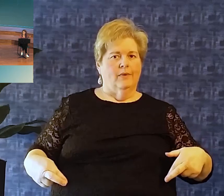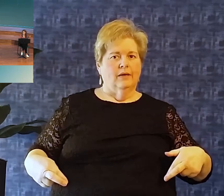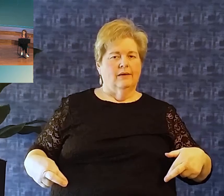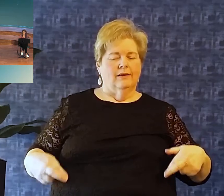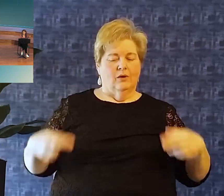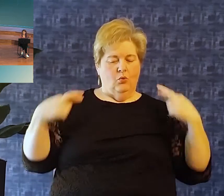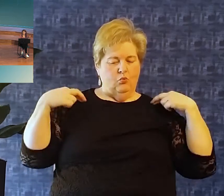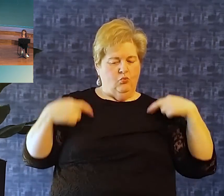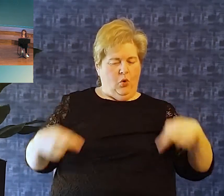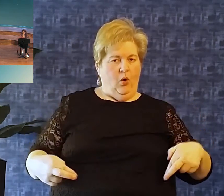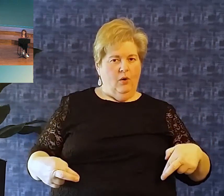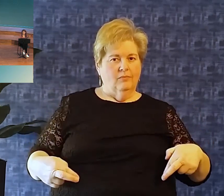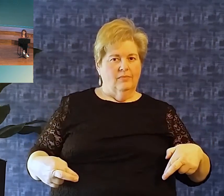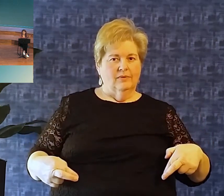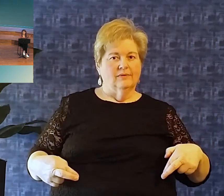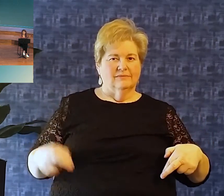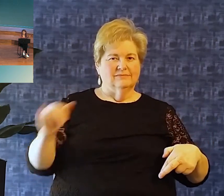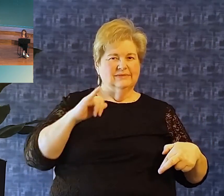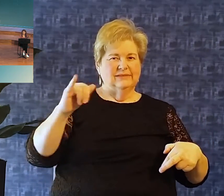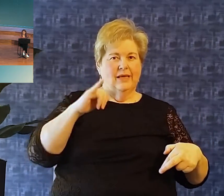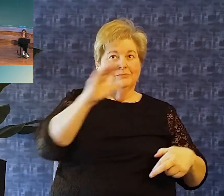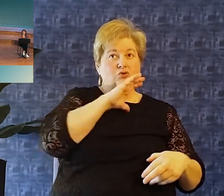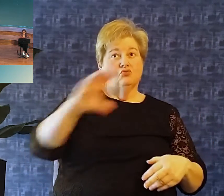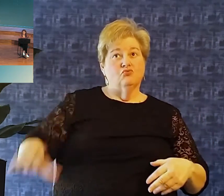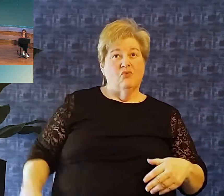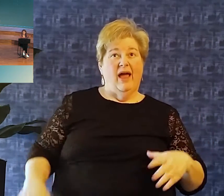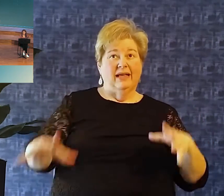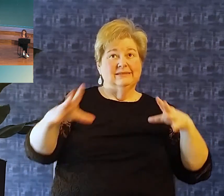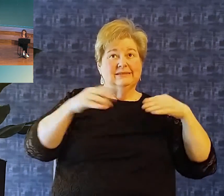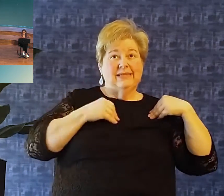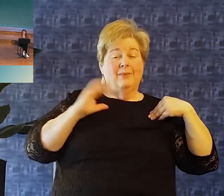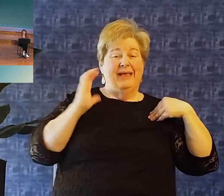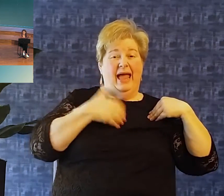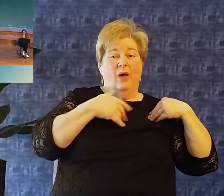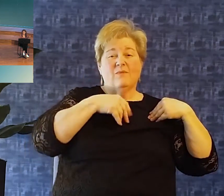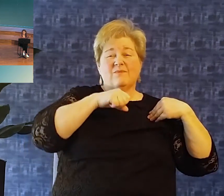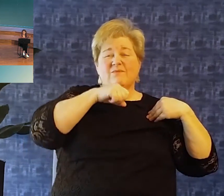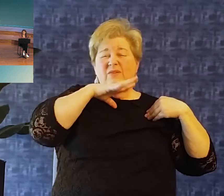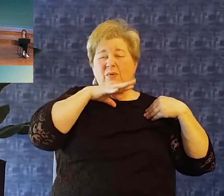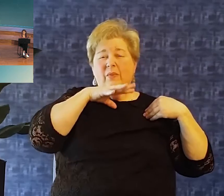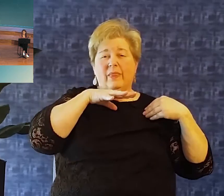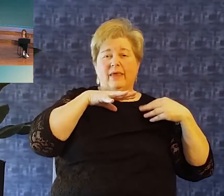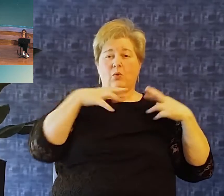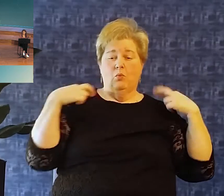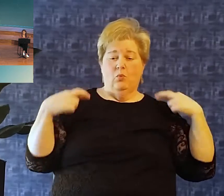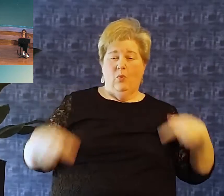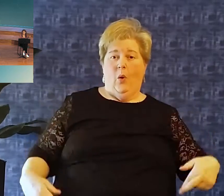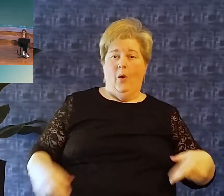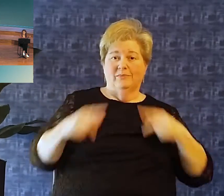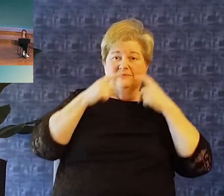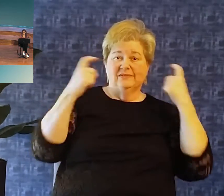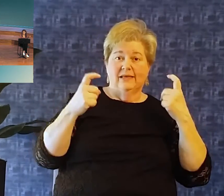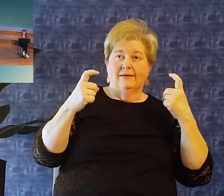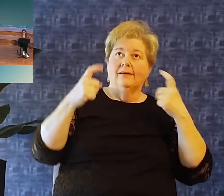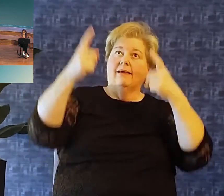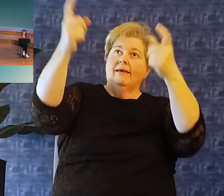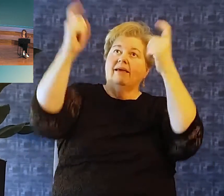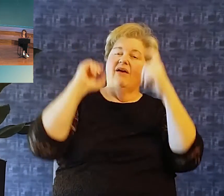Christ has taken upon himself our filthy robes of sin and he's given to us his spotless